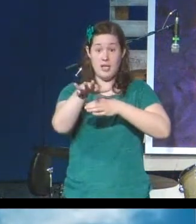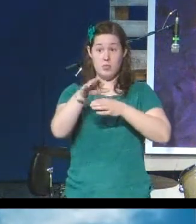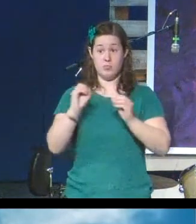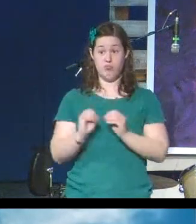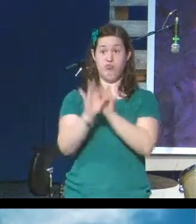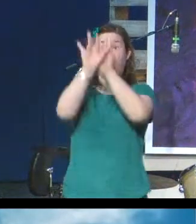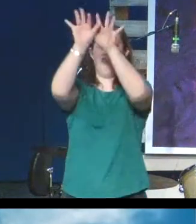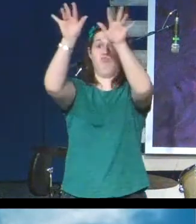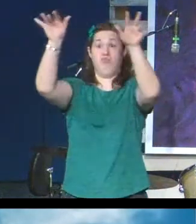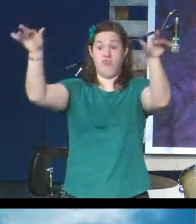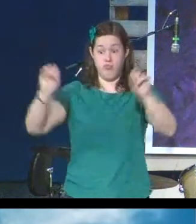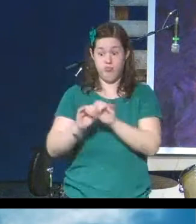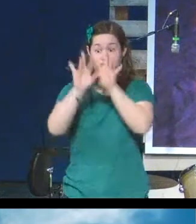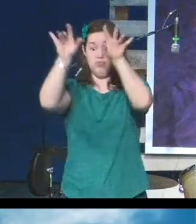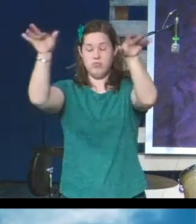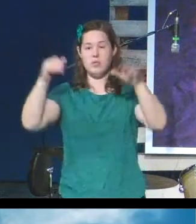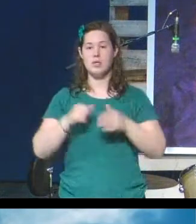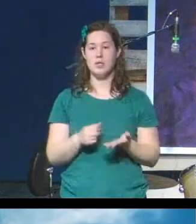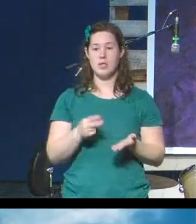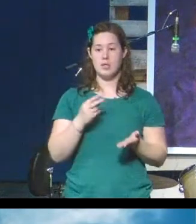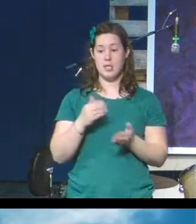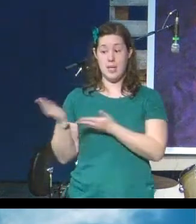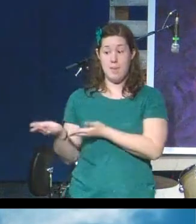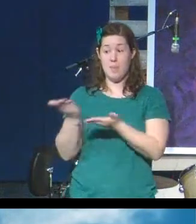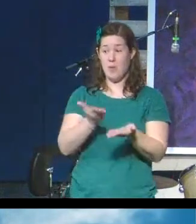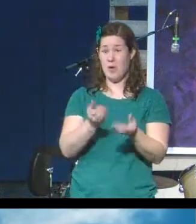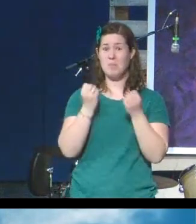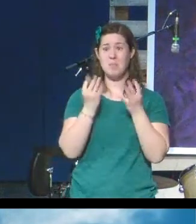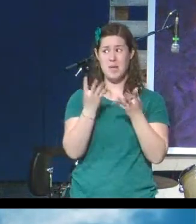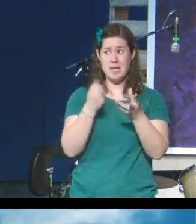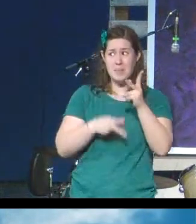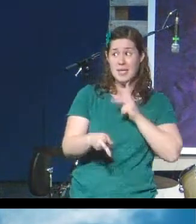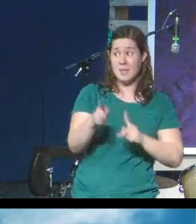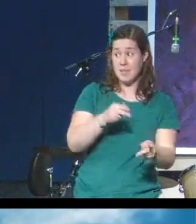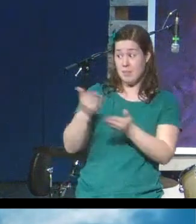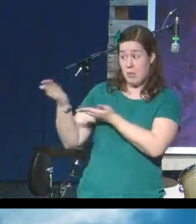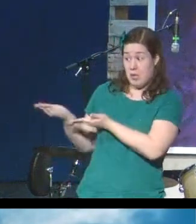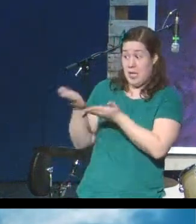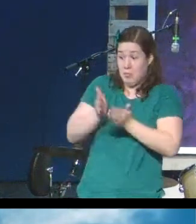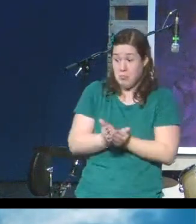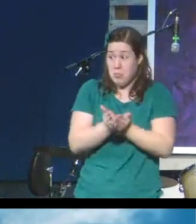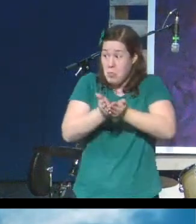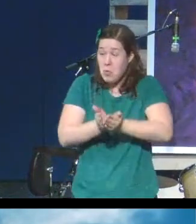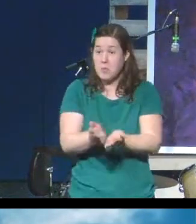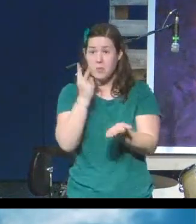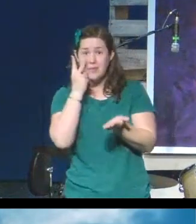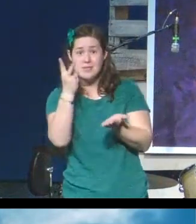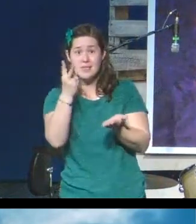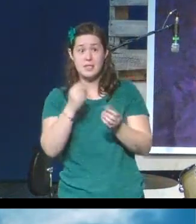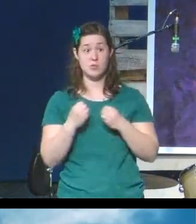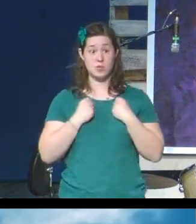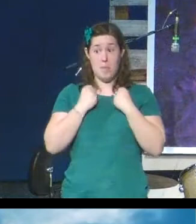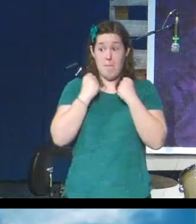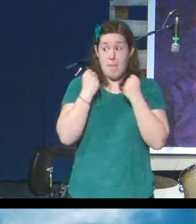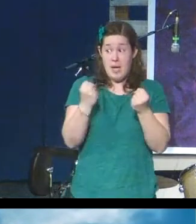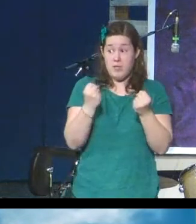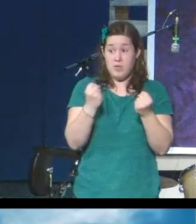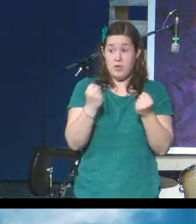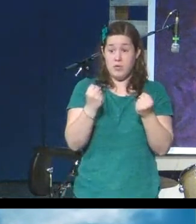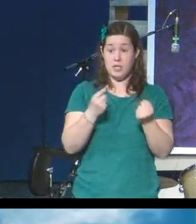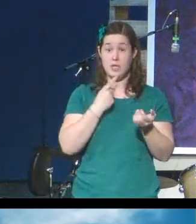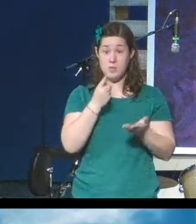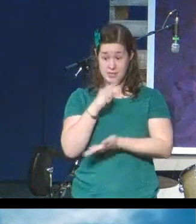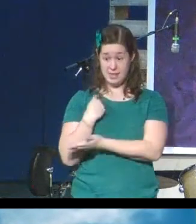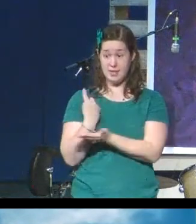out to this magnificent sighting. In fact, it was so powerful, he was telling us that retired Navy admirals